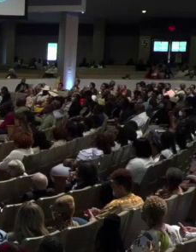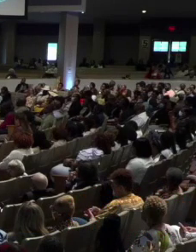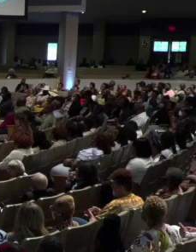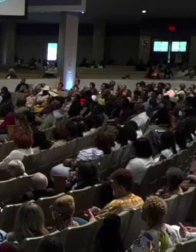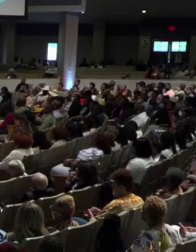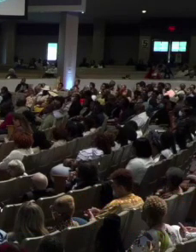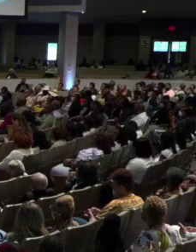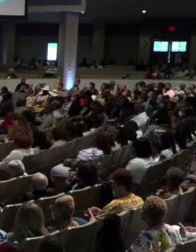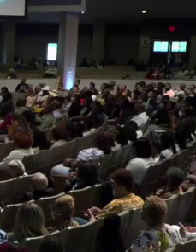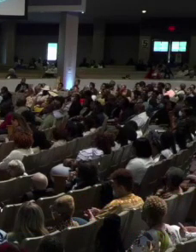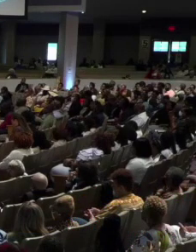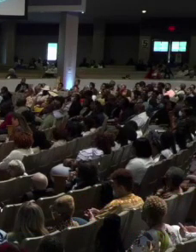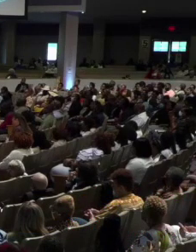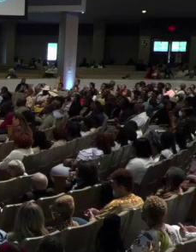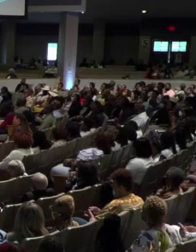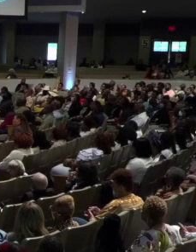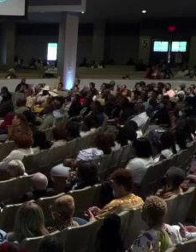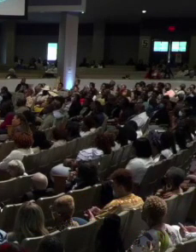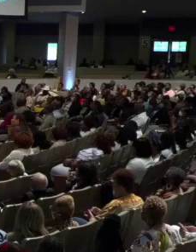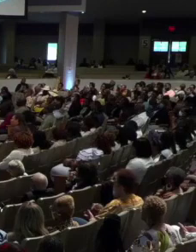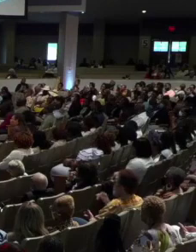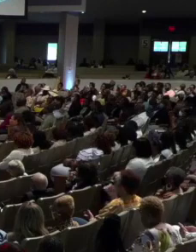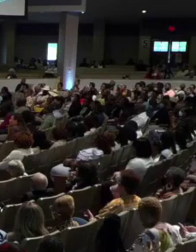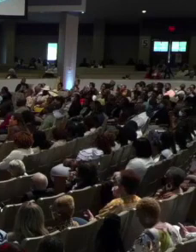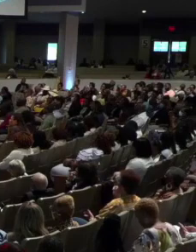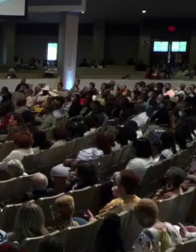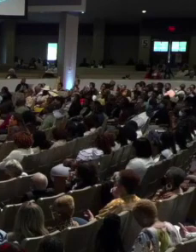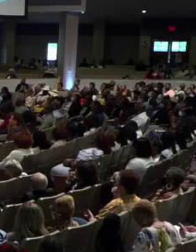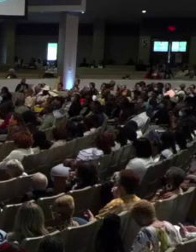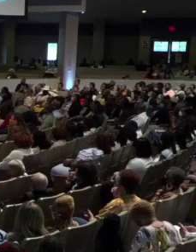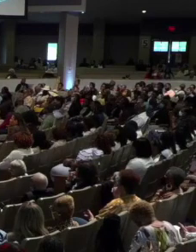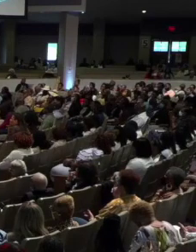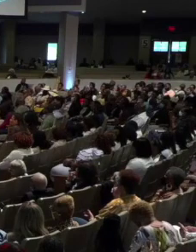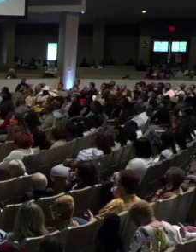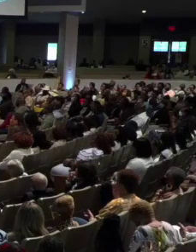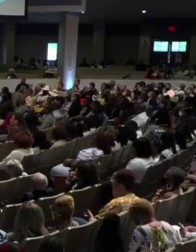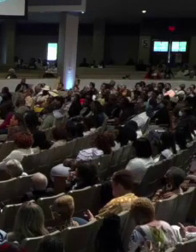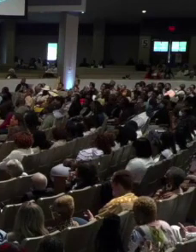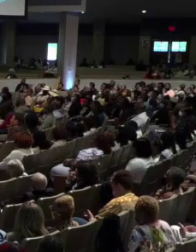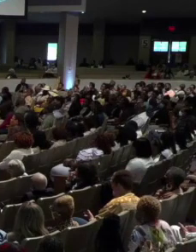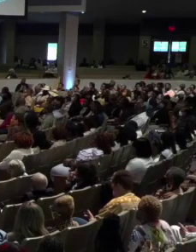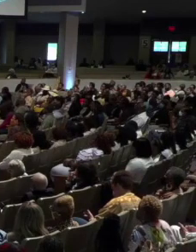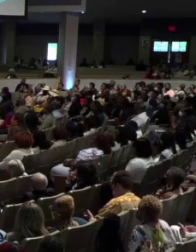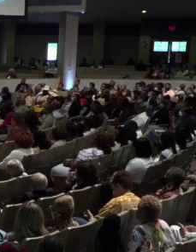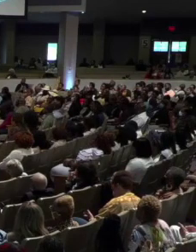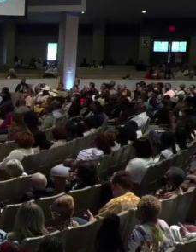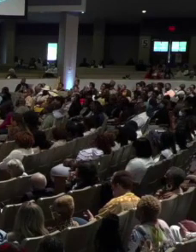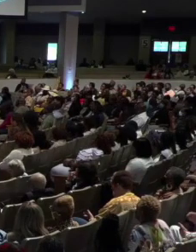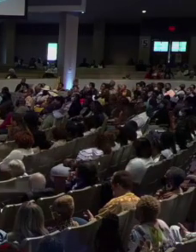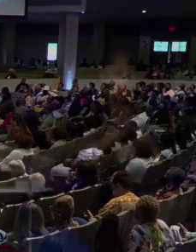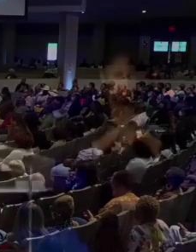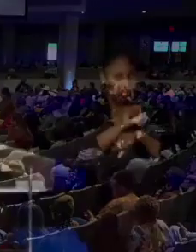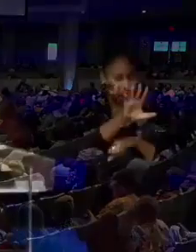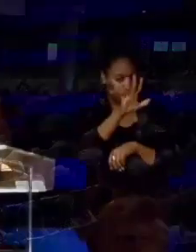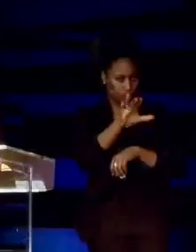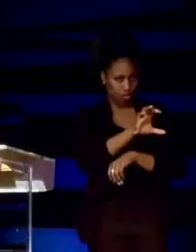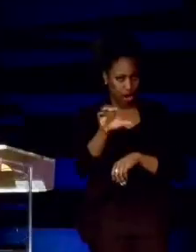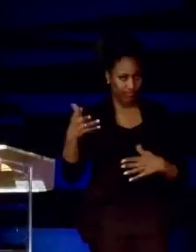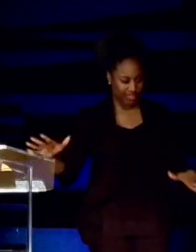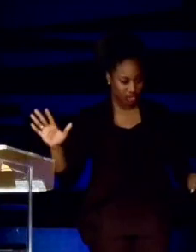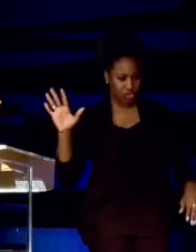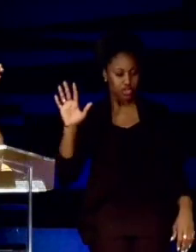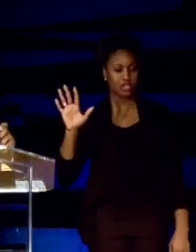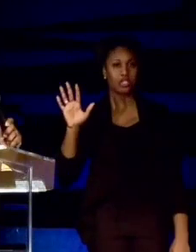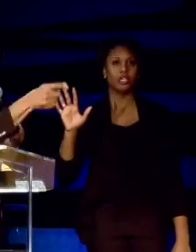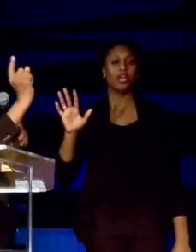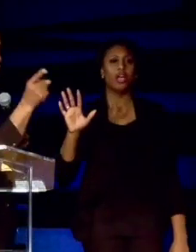You just watched him die on yonder's cross. Now let me level with you